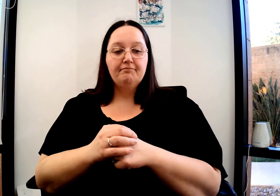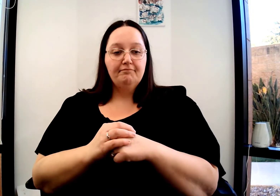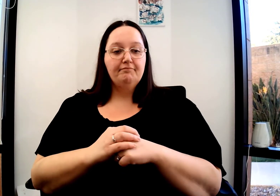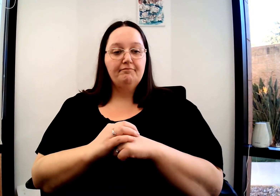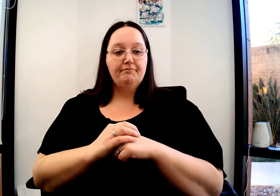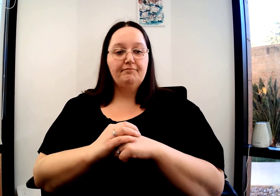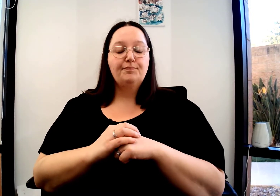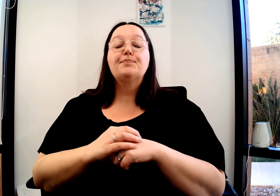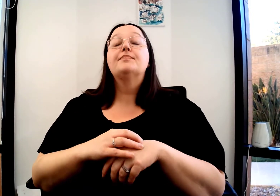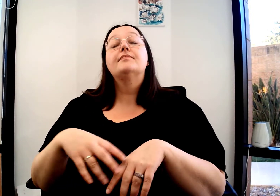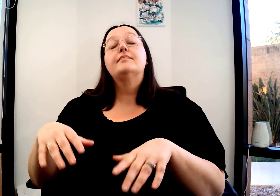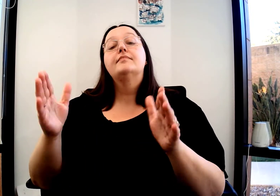do it once.